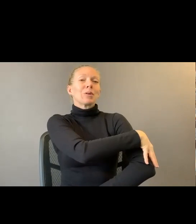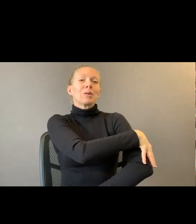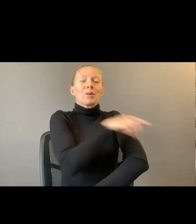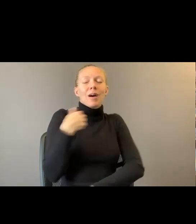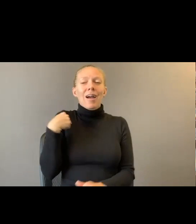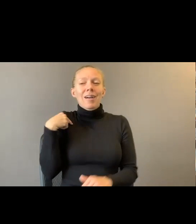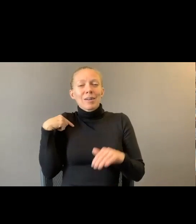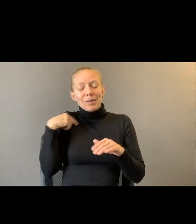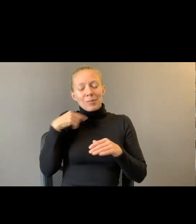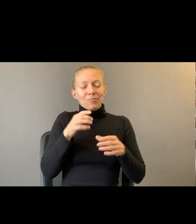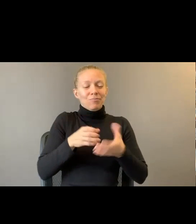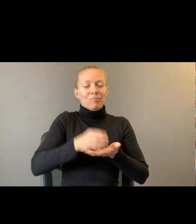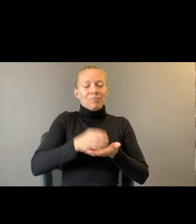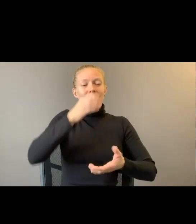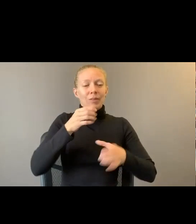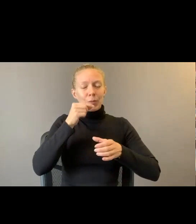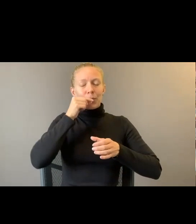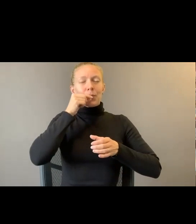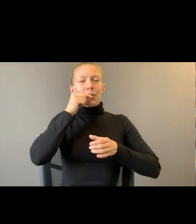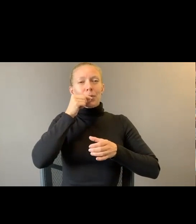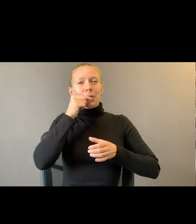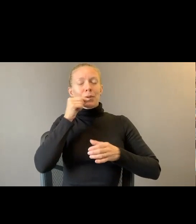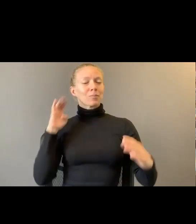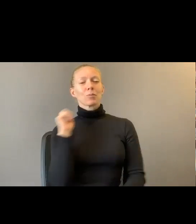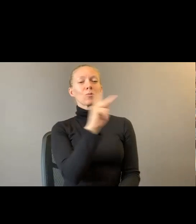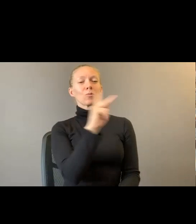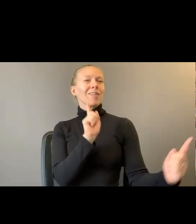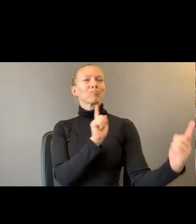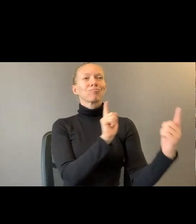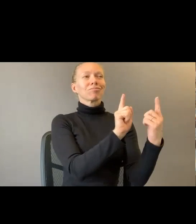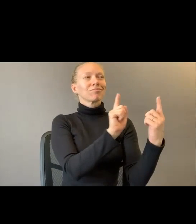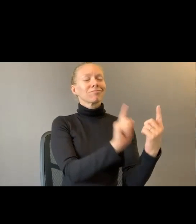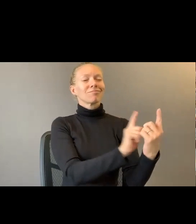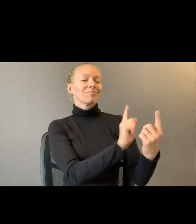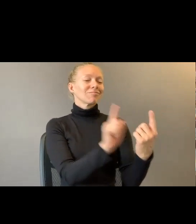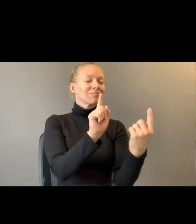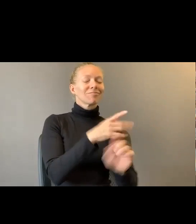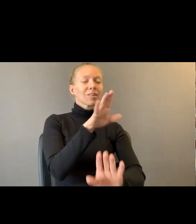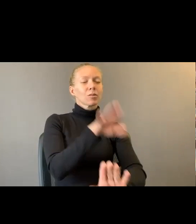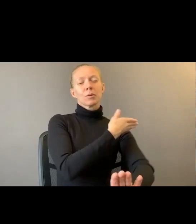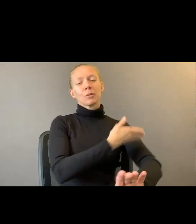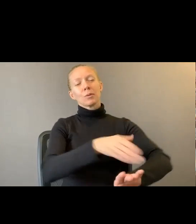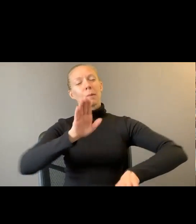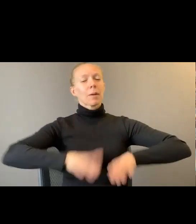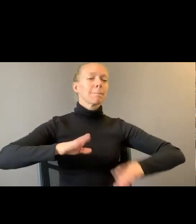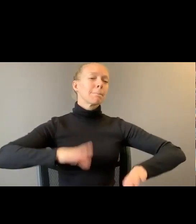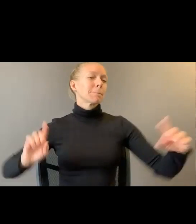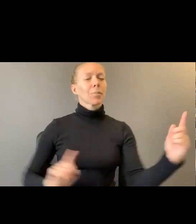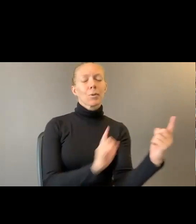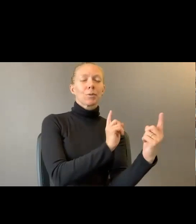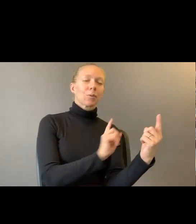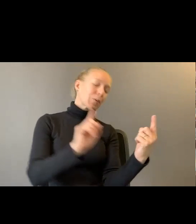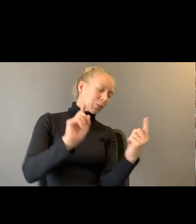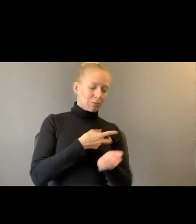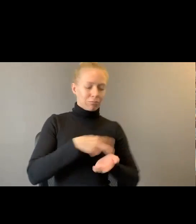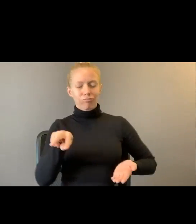straw. Return to a lover as percussion coaxes my ass into figure eights. Traffic shuffles